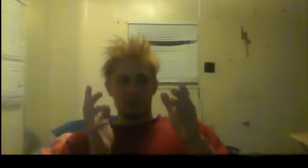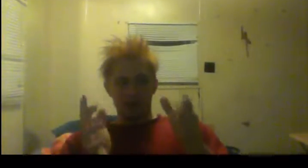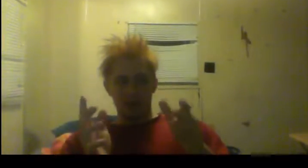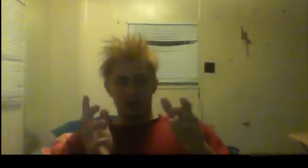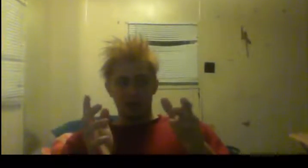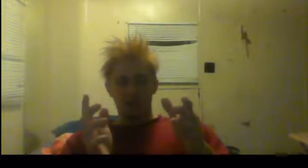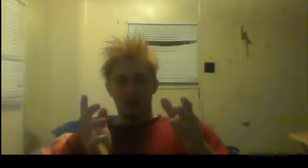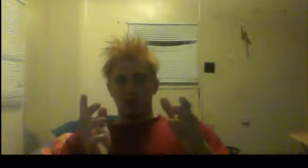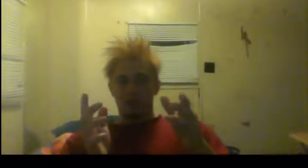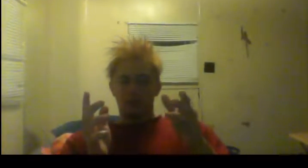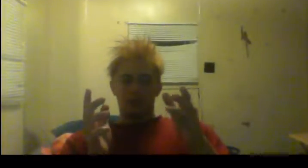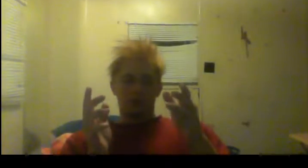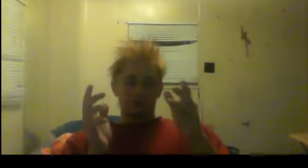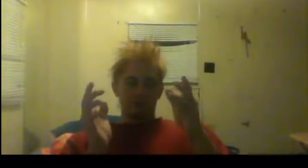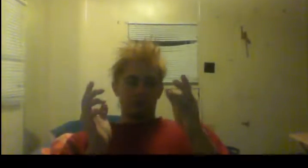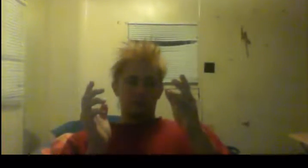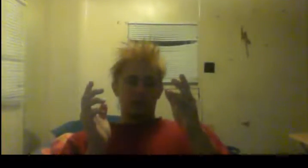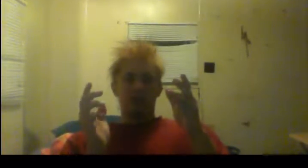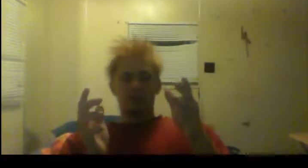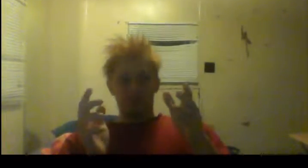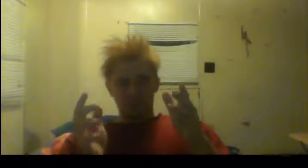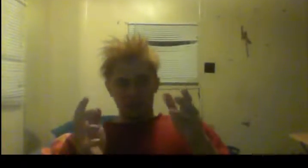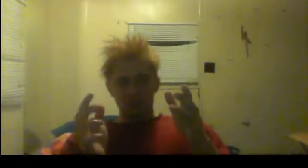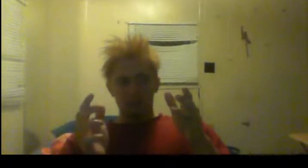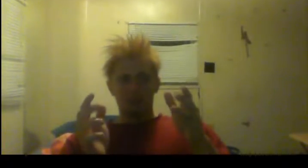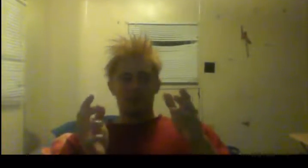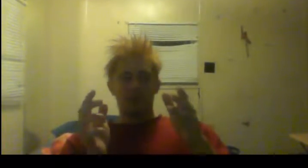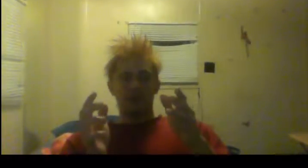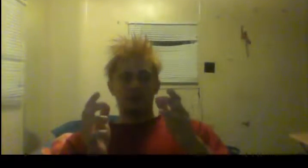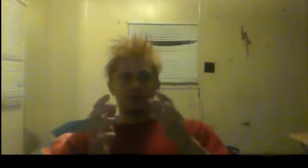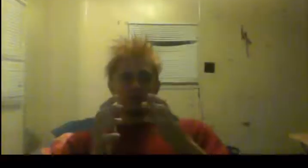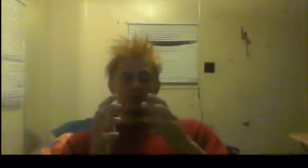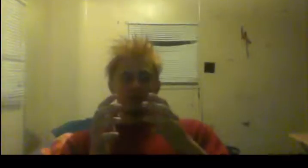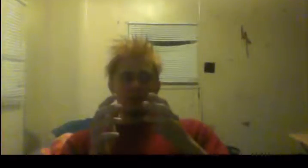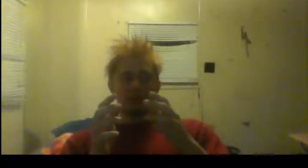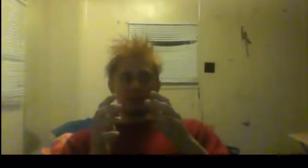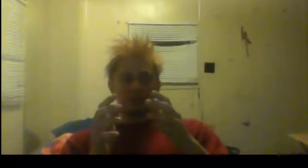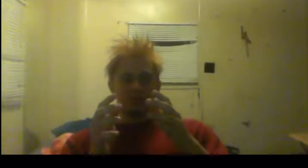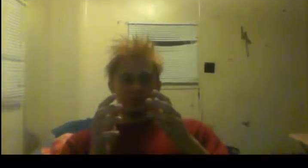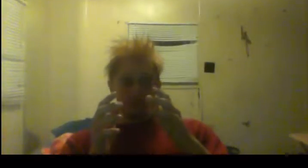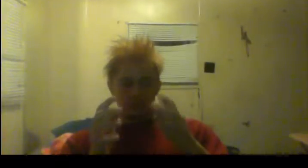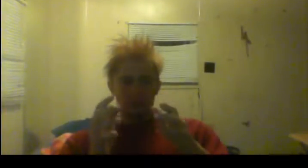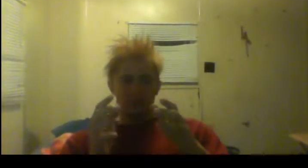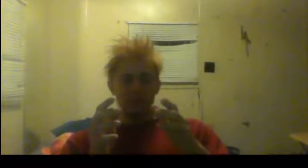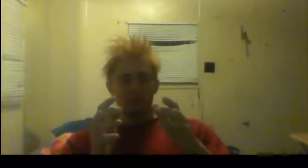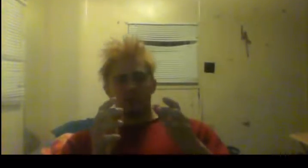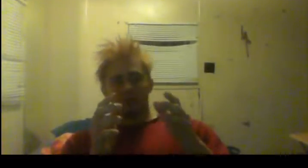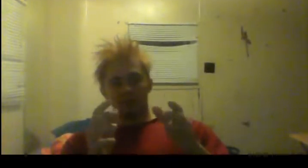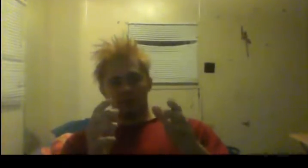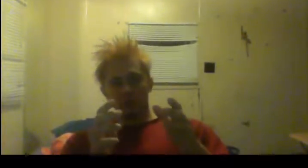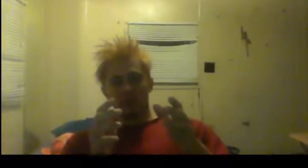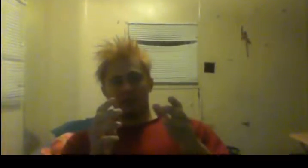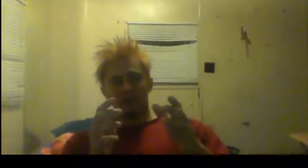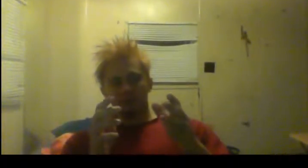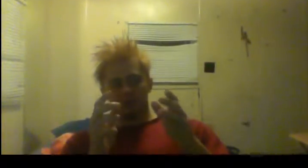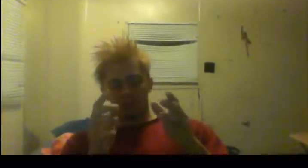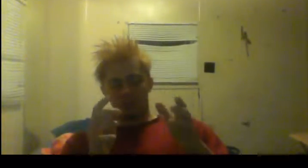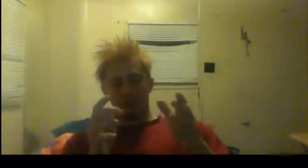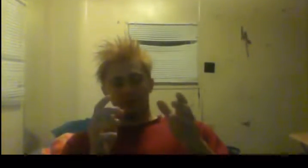your body. And I've explained to you what that is. And believe me, you'll understand it soon enough.